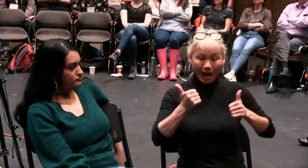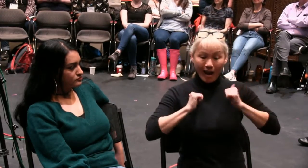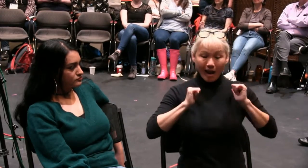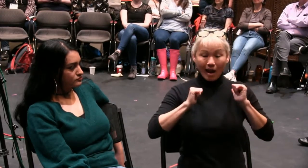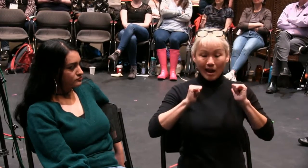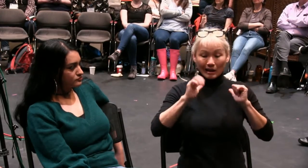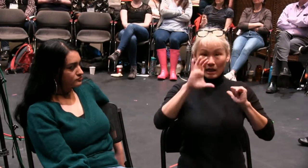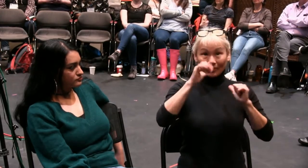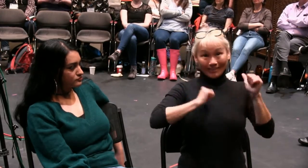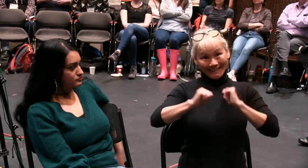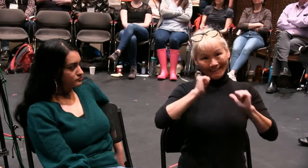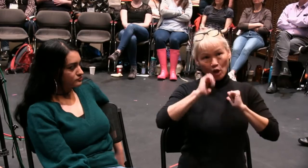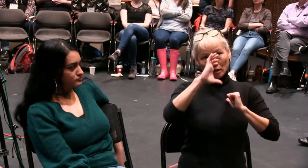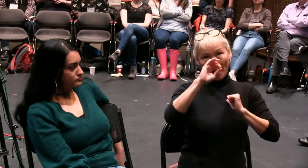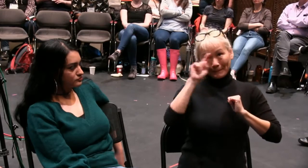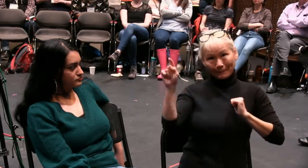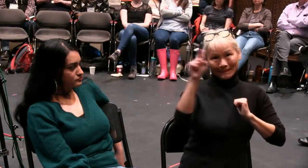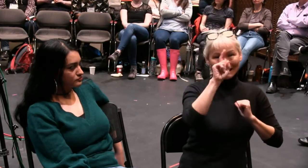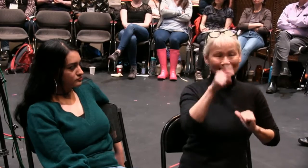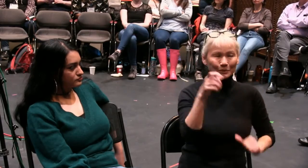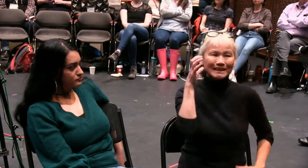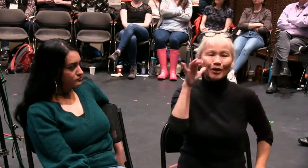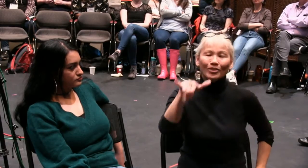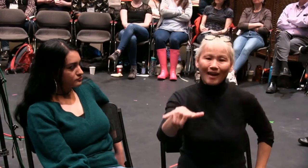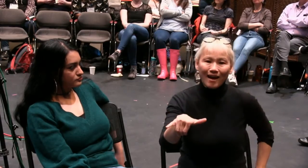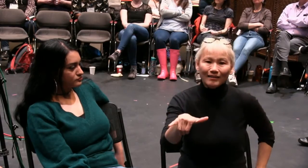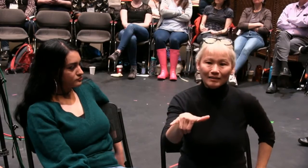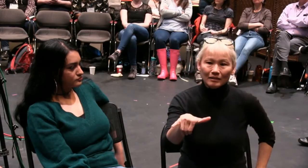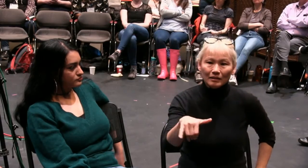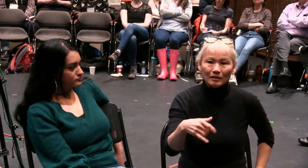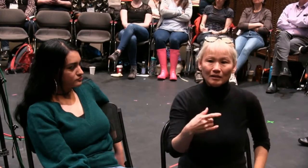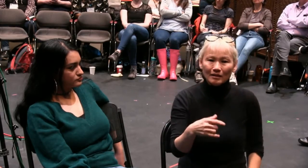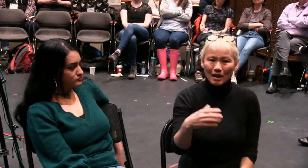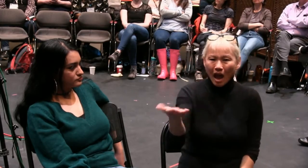don't necessarily like being the only deaf actor on the stage. I'm done with that, but